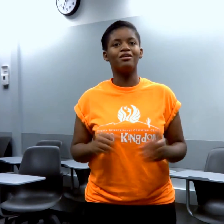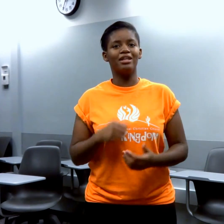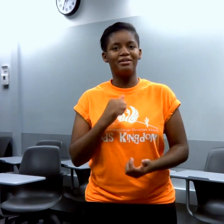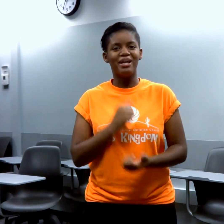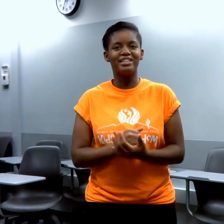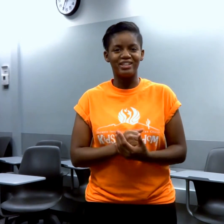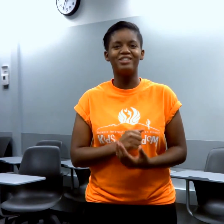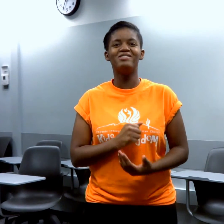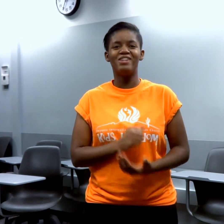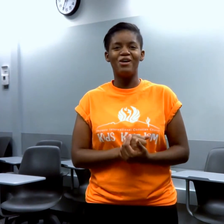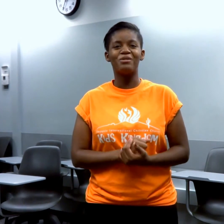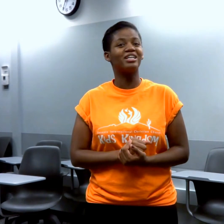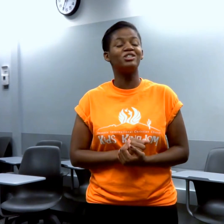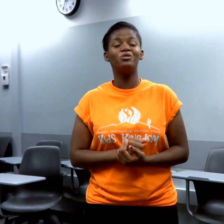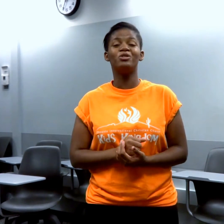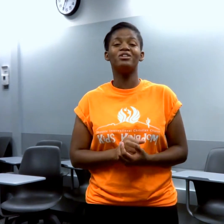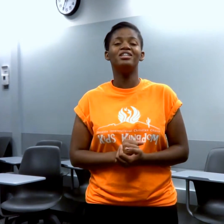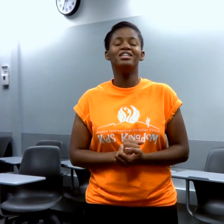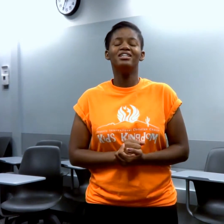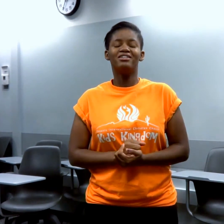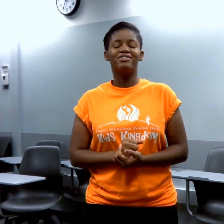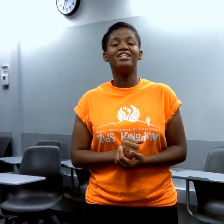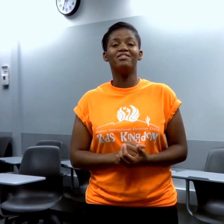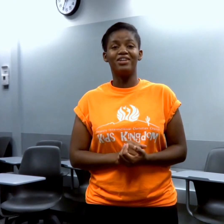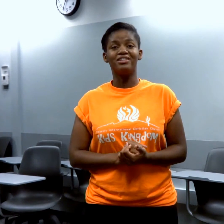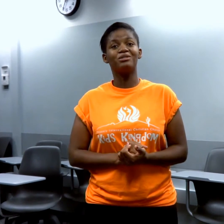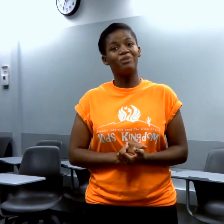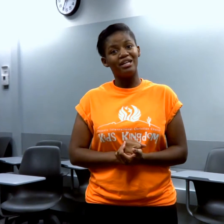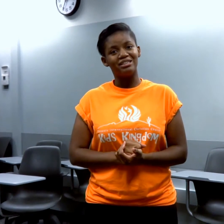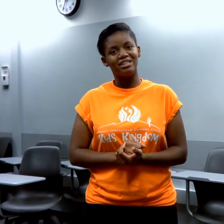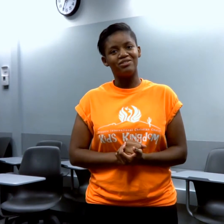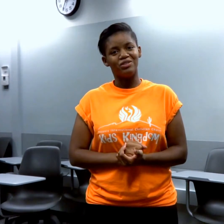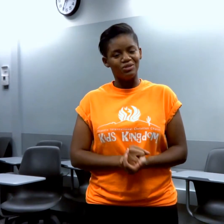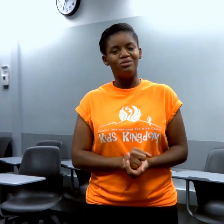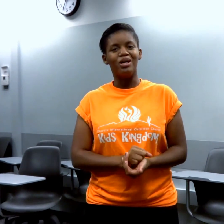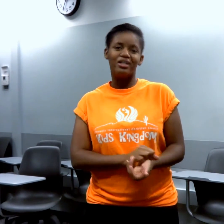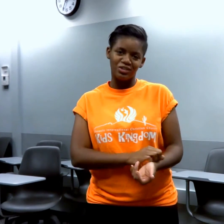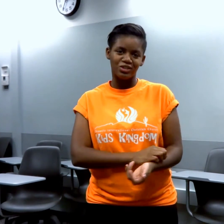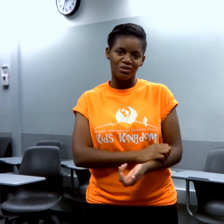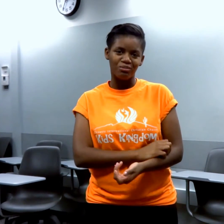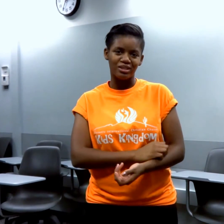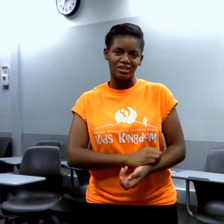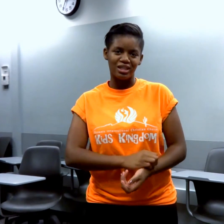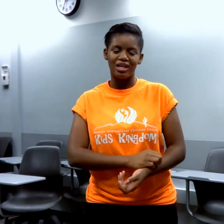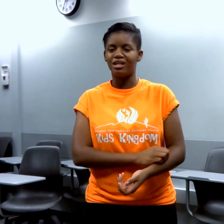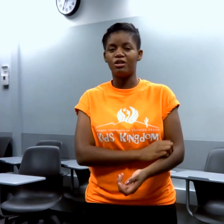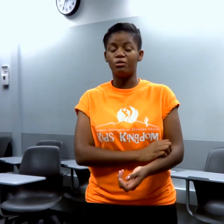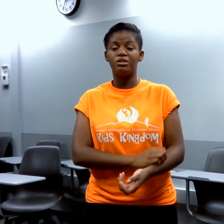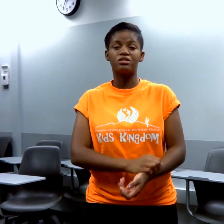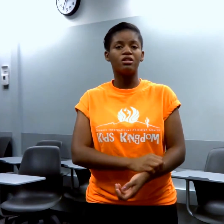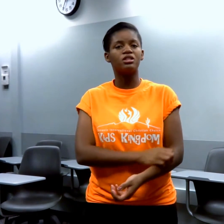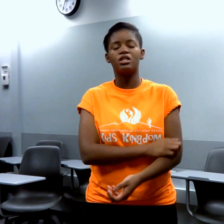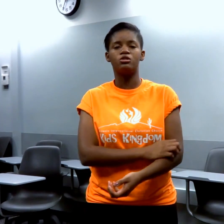No, like, make sure you know because you will find it very surprising if you under budget. And it will be discouraging because you